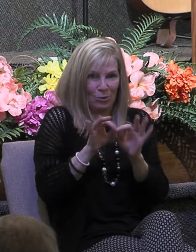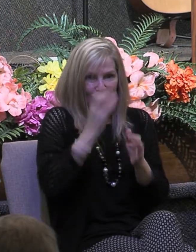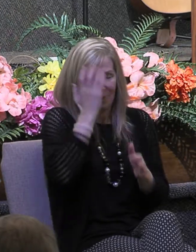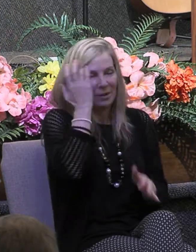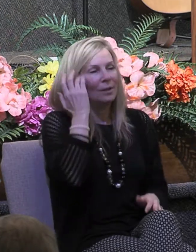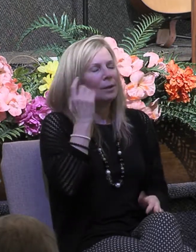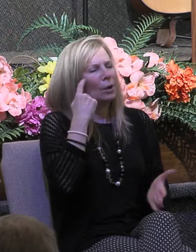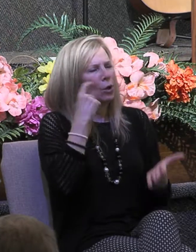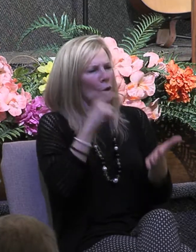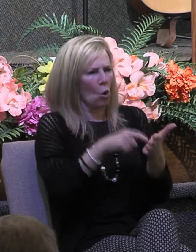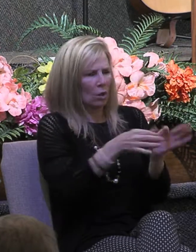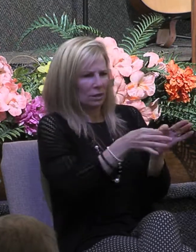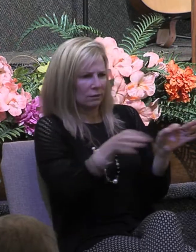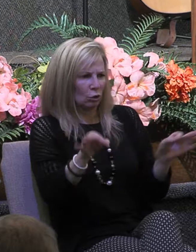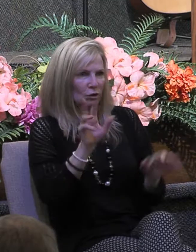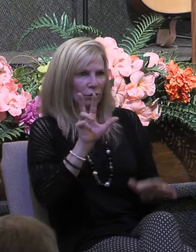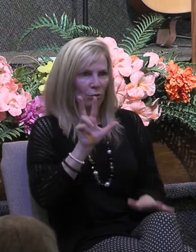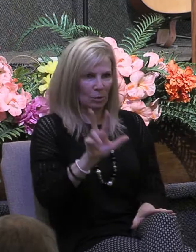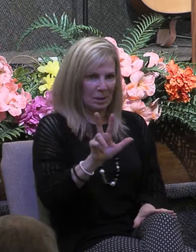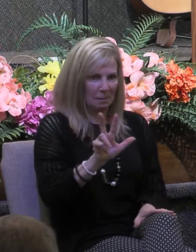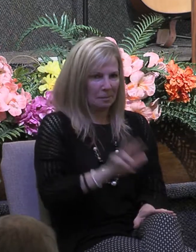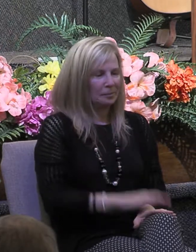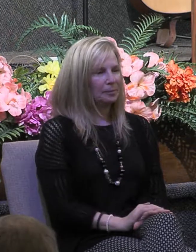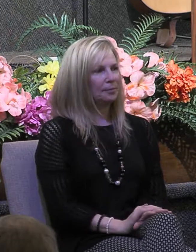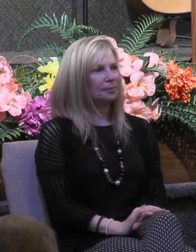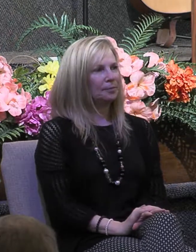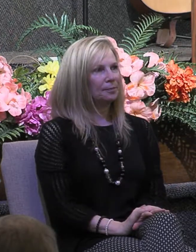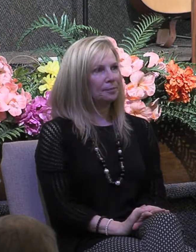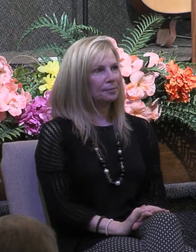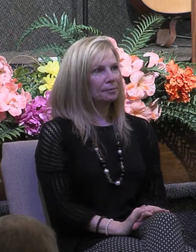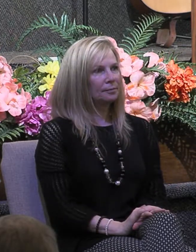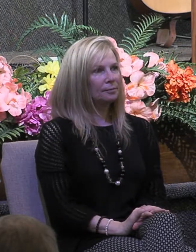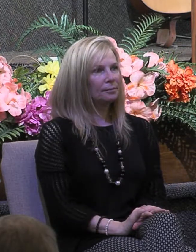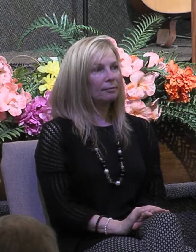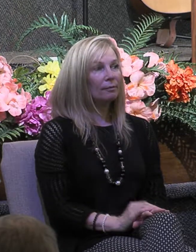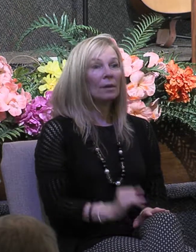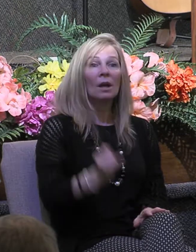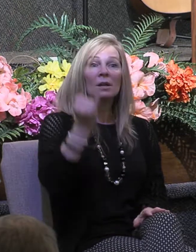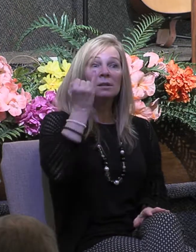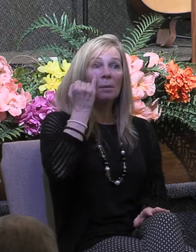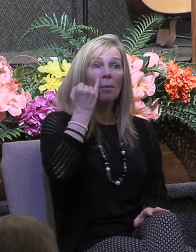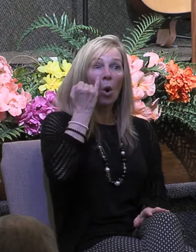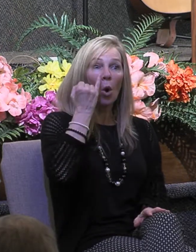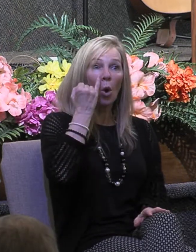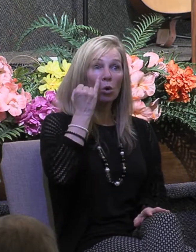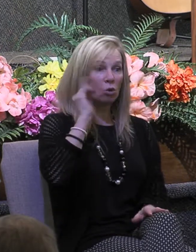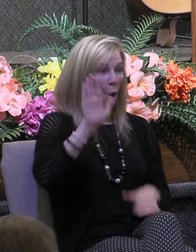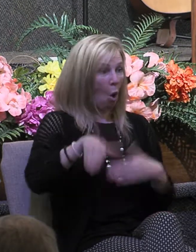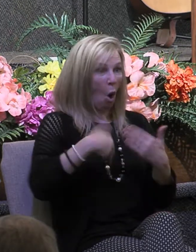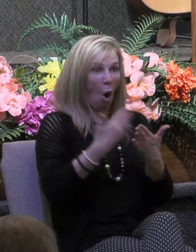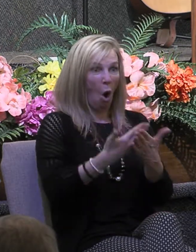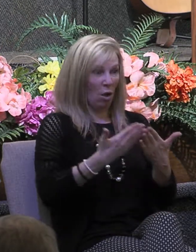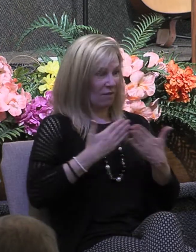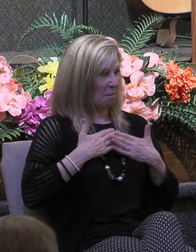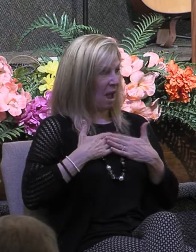notice what he says in verse 3 and if I give all my possessions to feed the poor